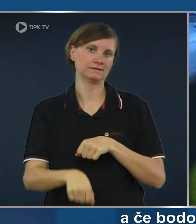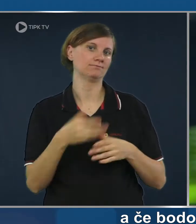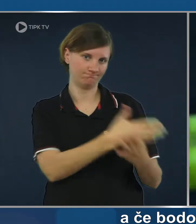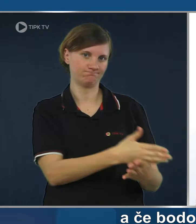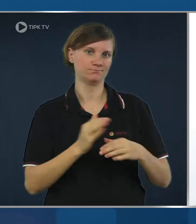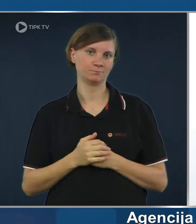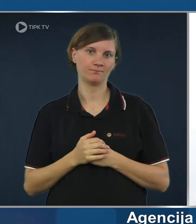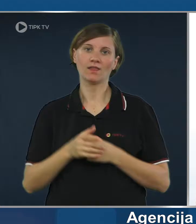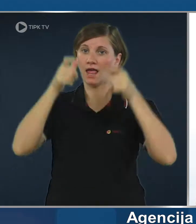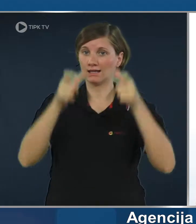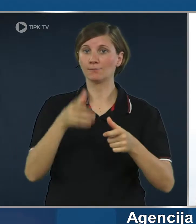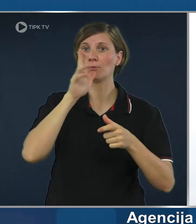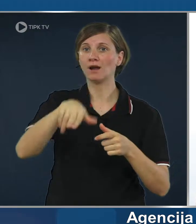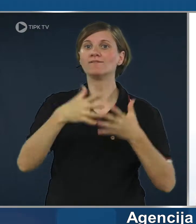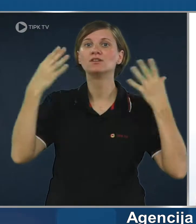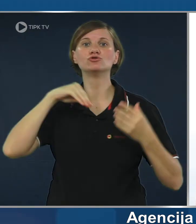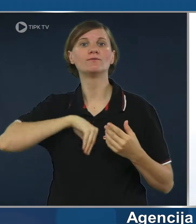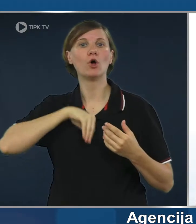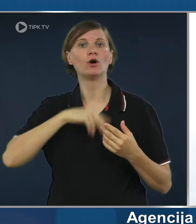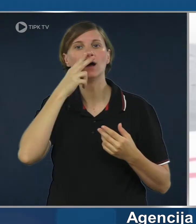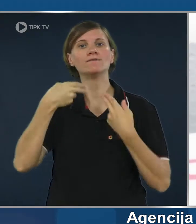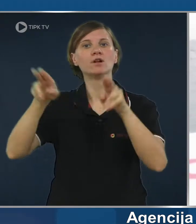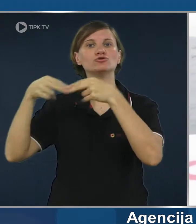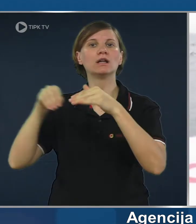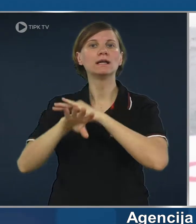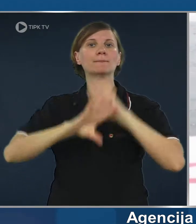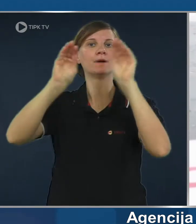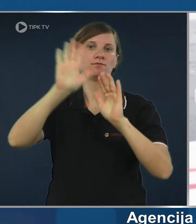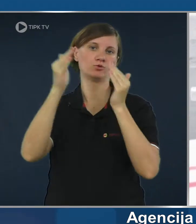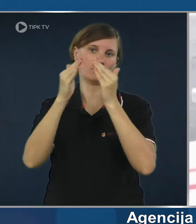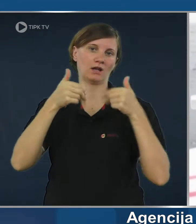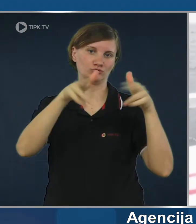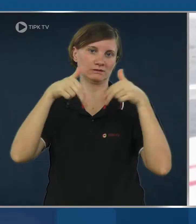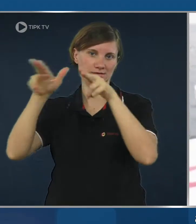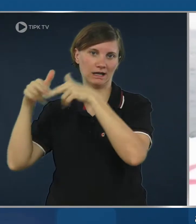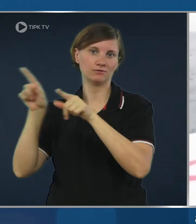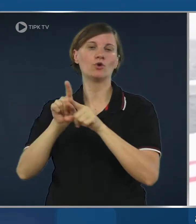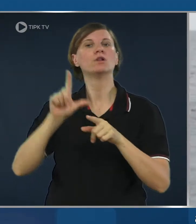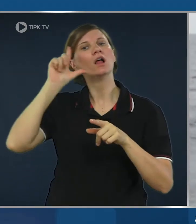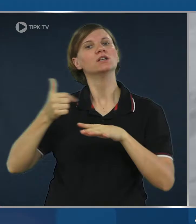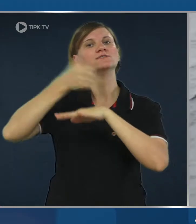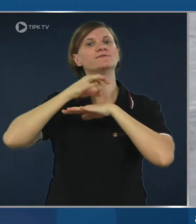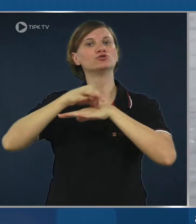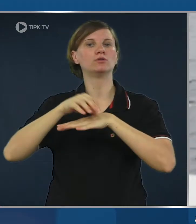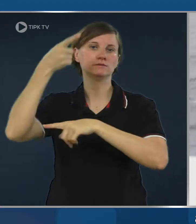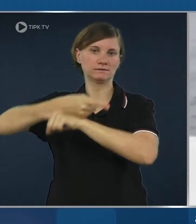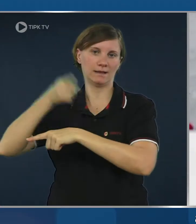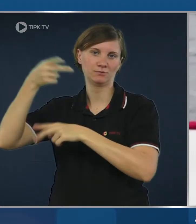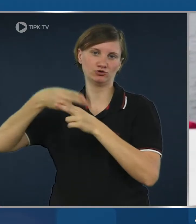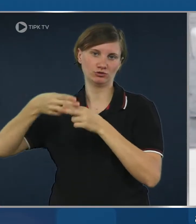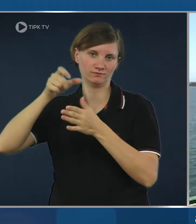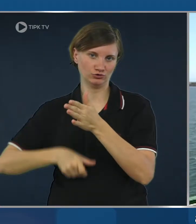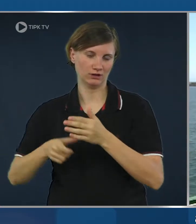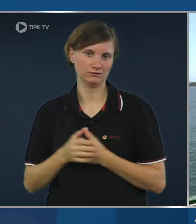can be forced on them. The agency will also have a greater role in returning migrants to their home countries, but as executors of